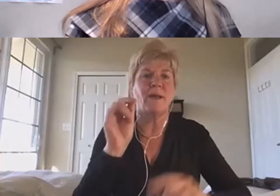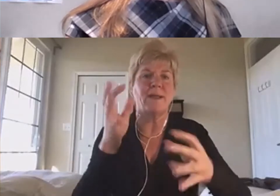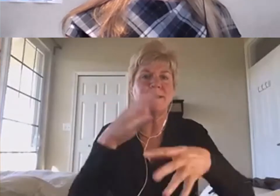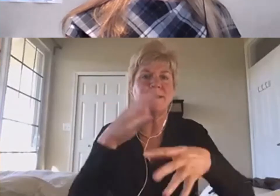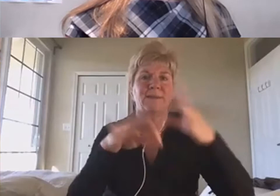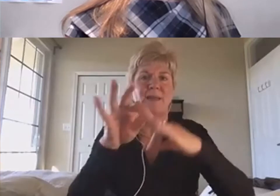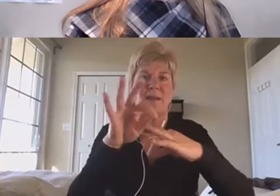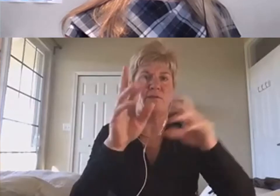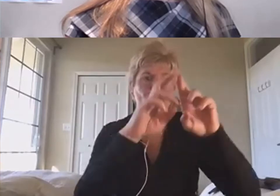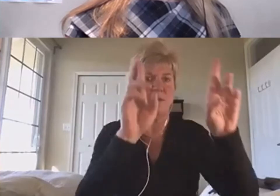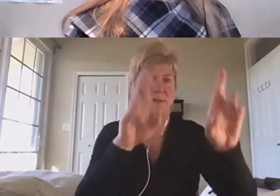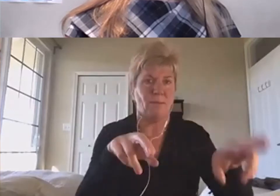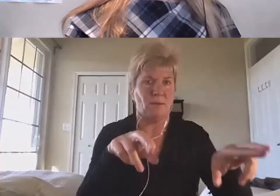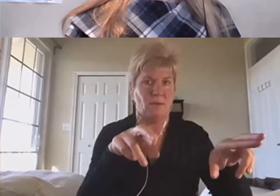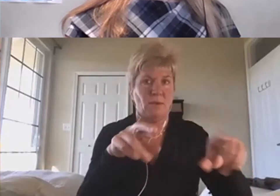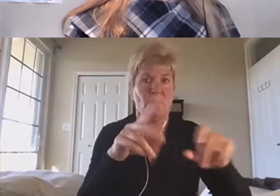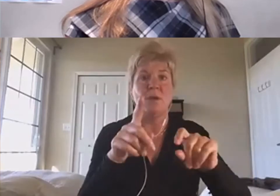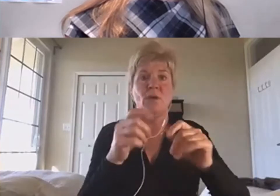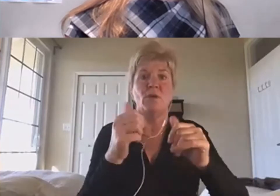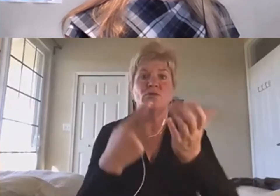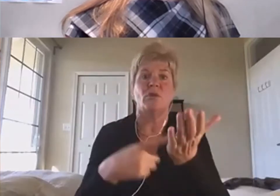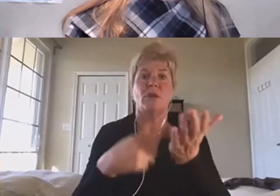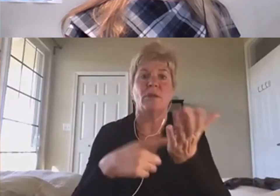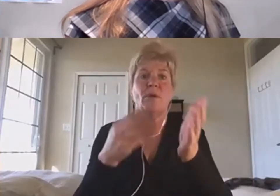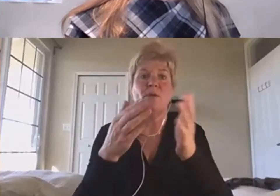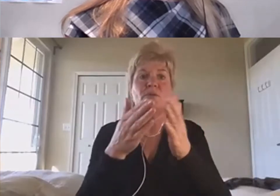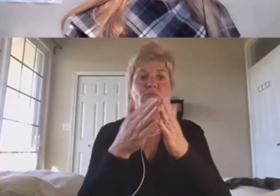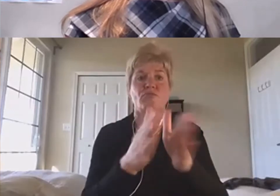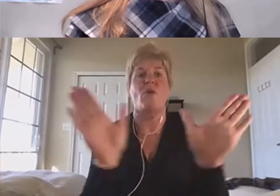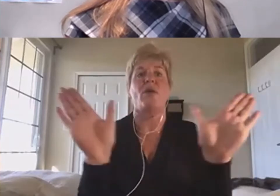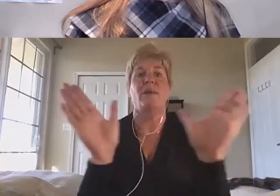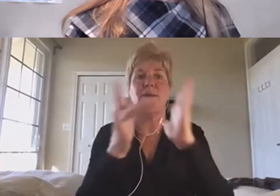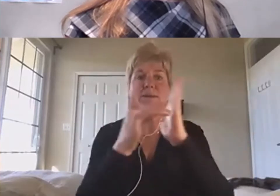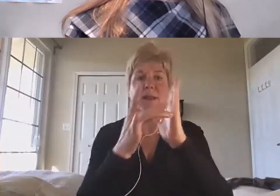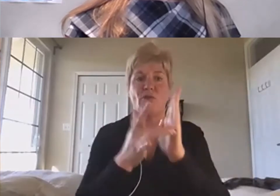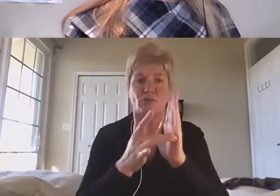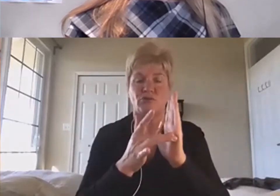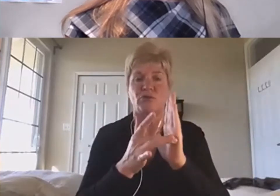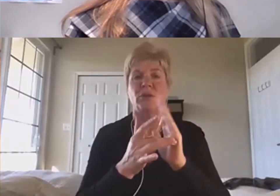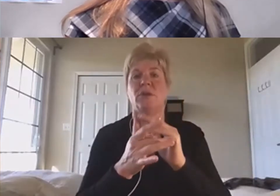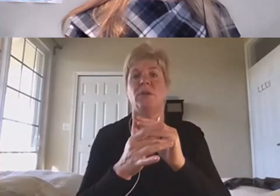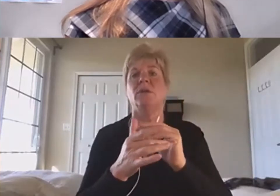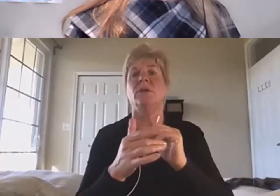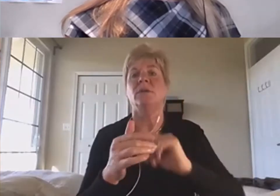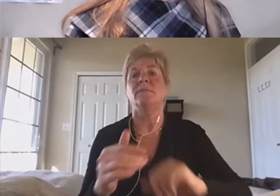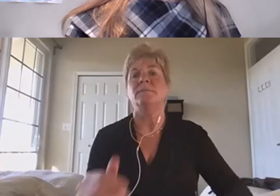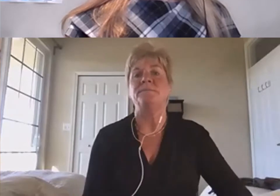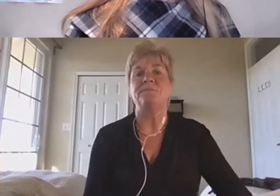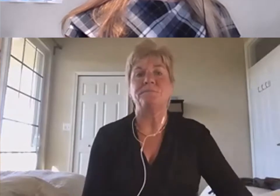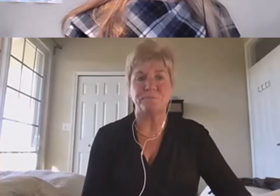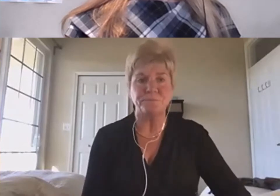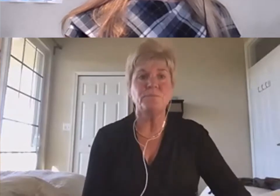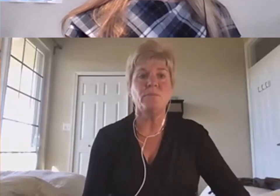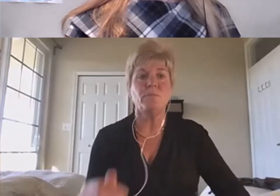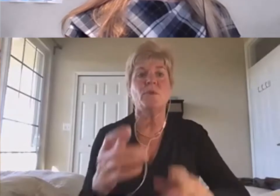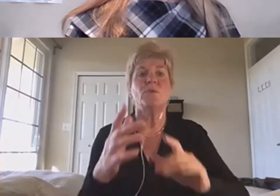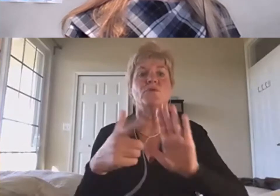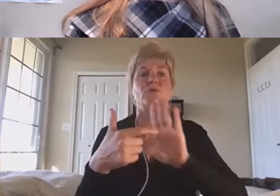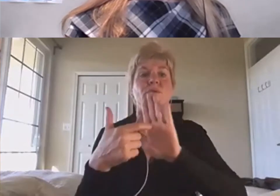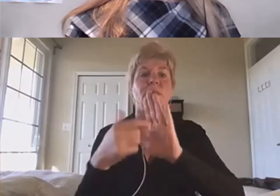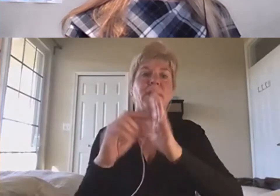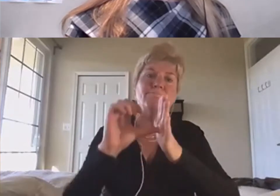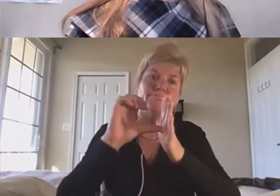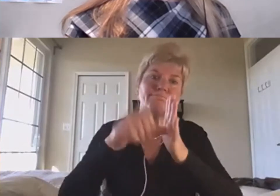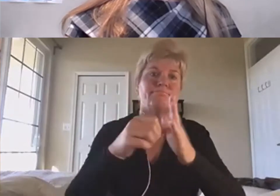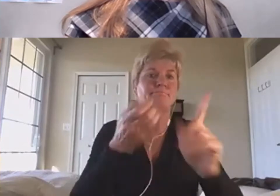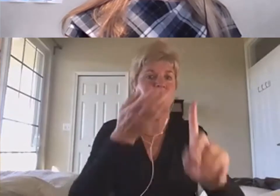avenue of technology utilization to really showcase an individual so that there ends up being a better match. Now,